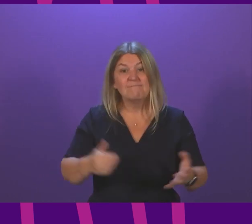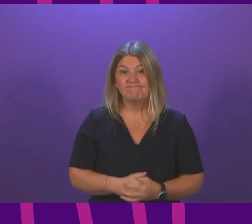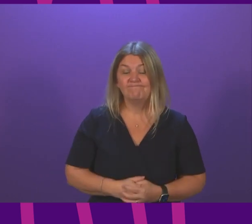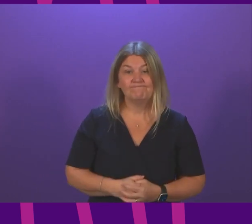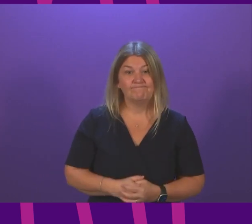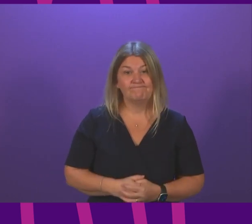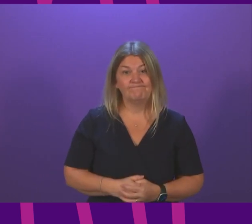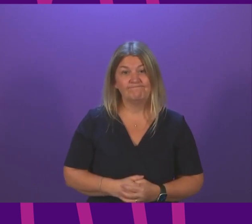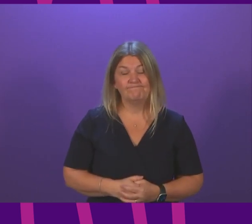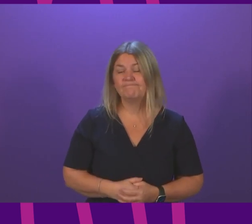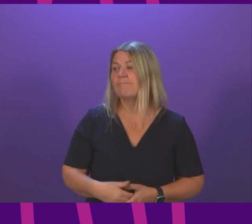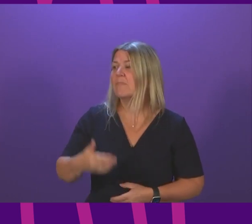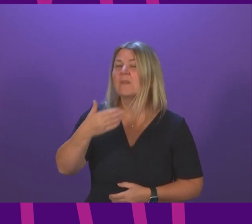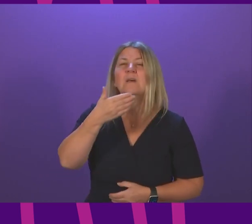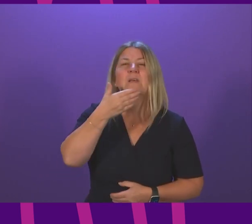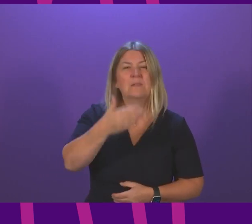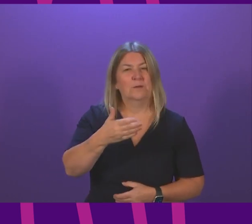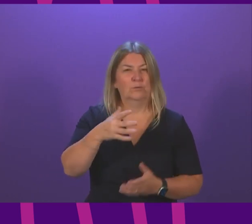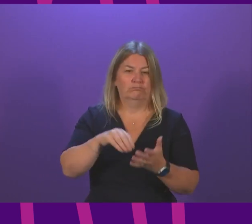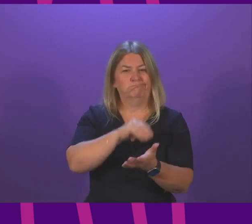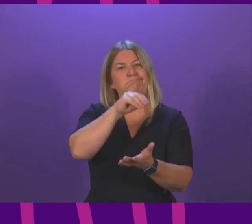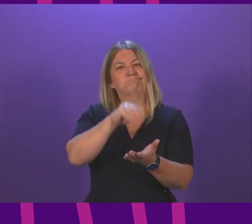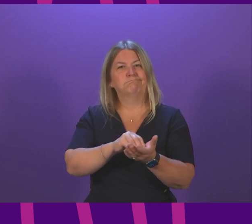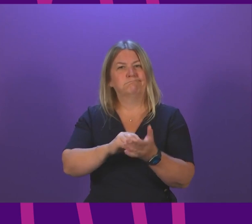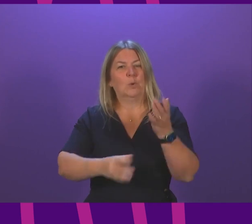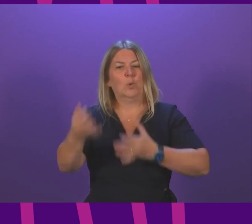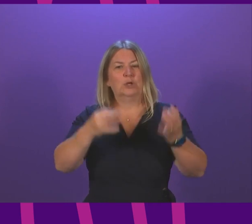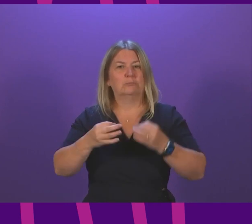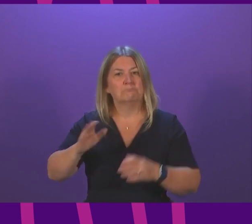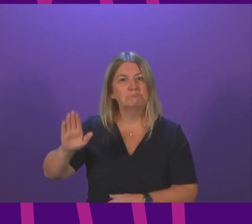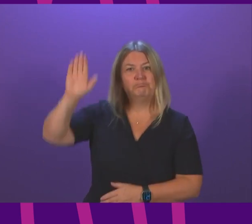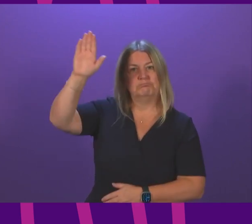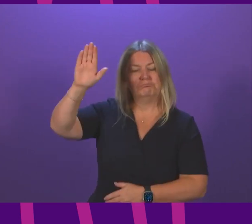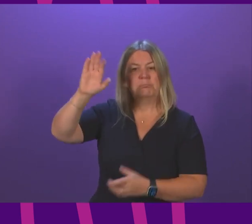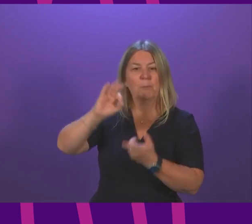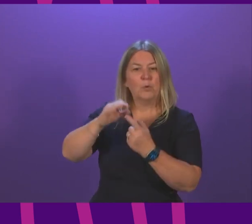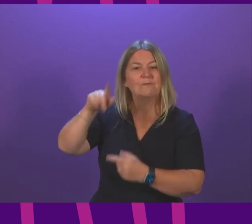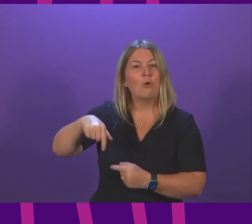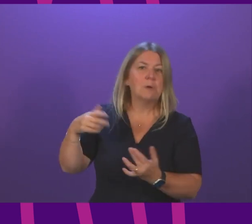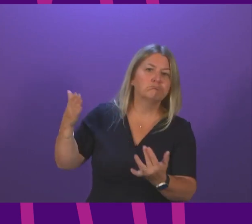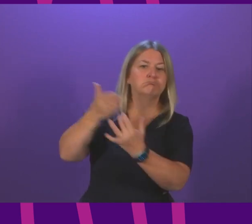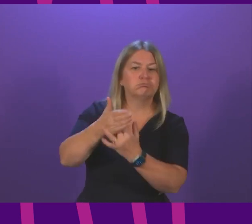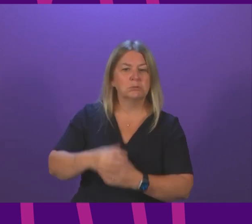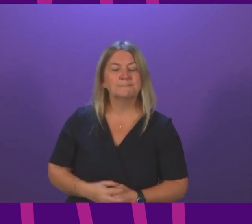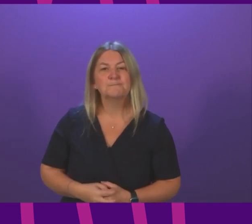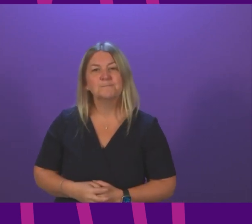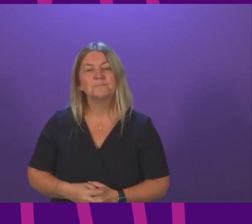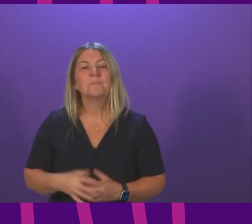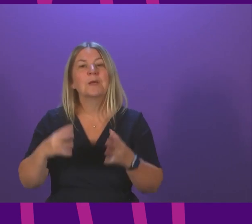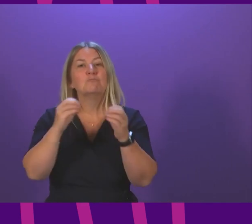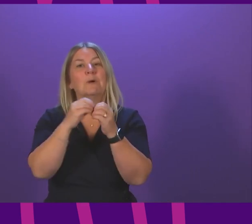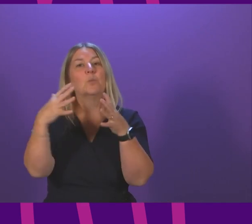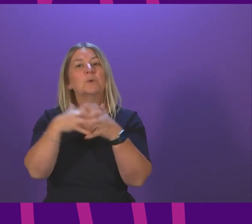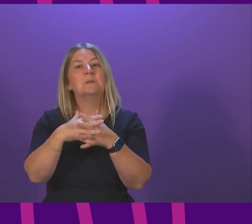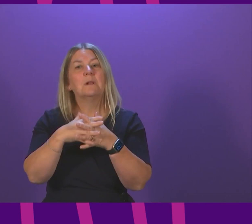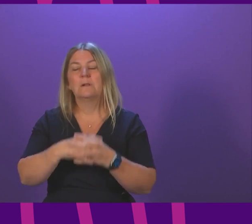Thank you That concludes First Minister's questions We will point of order Brian Whittle Thank you